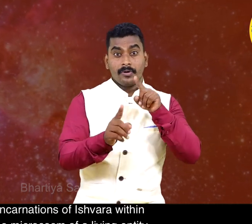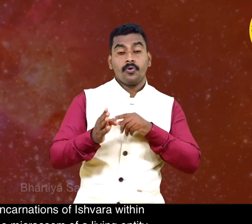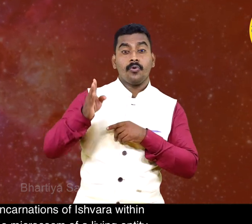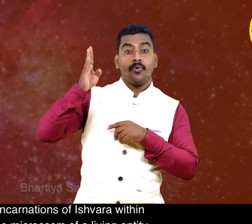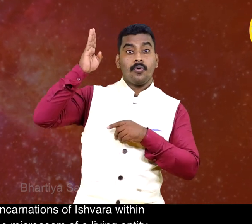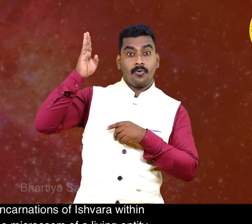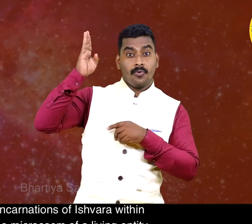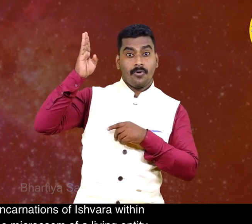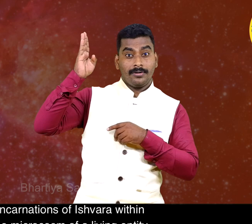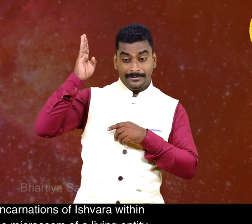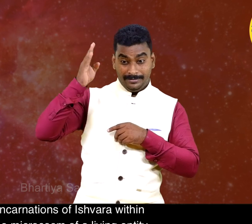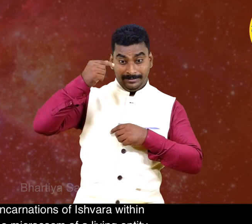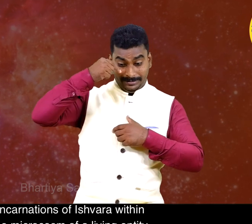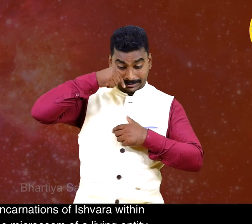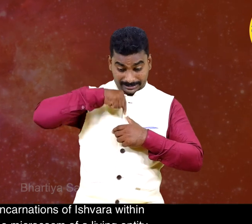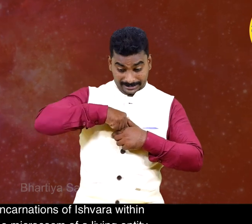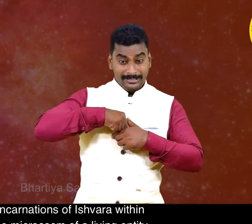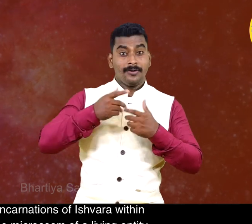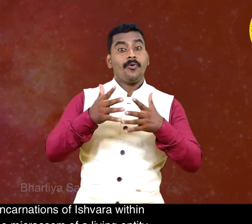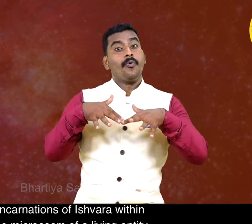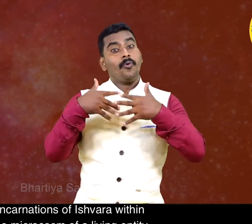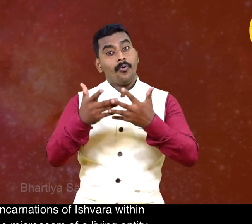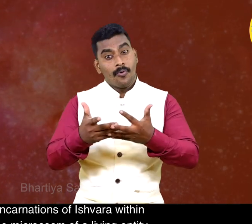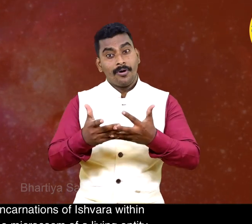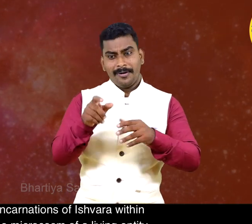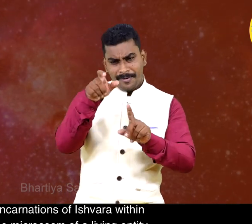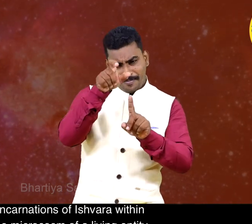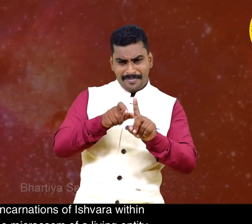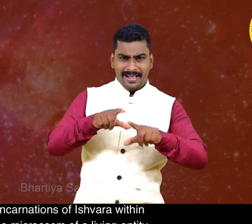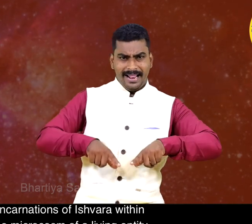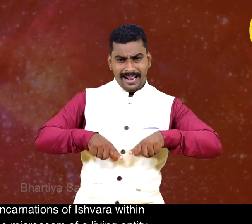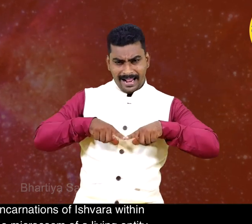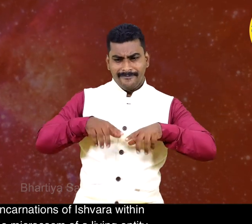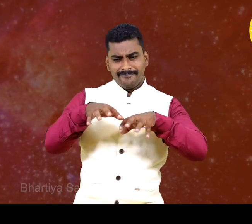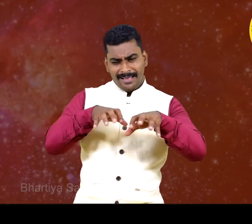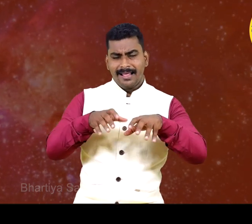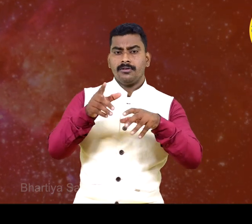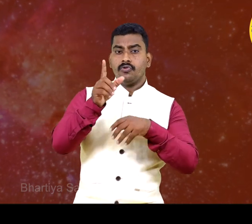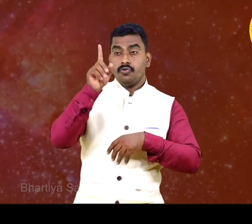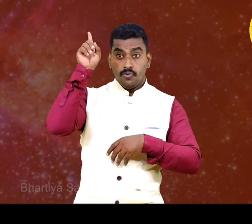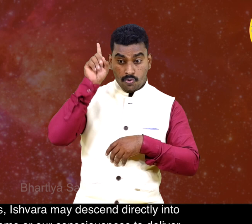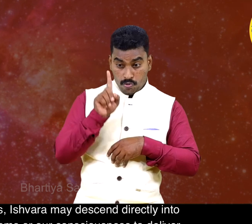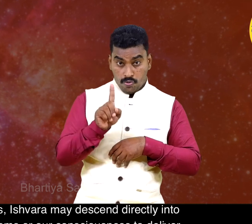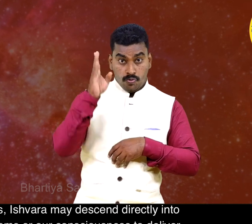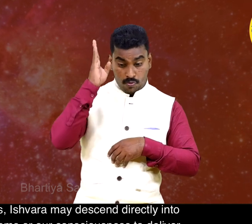Ishwara within the microcosm of a living entity. At times,